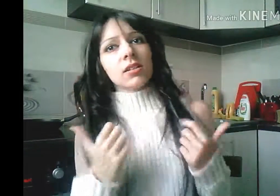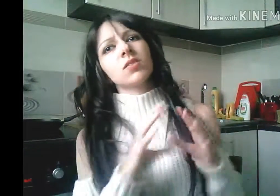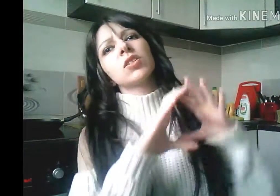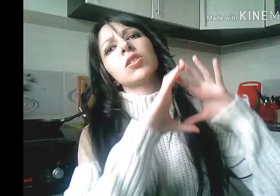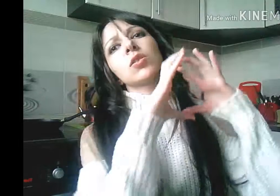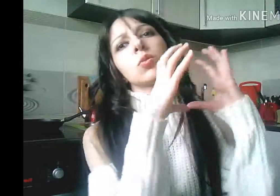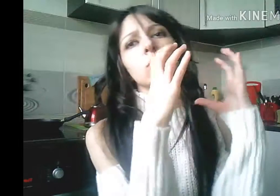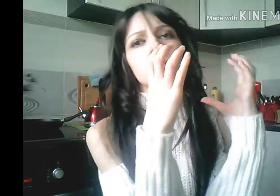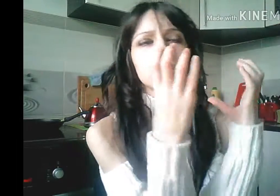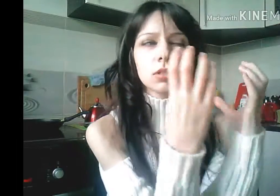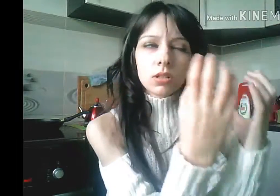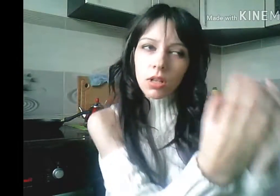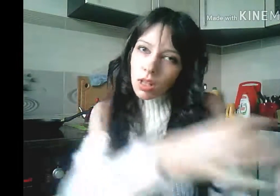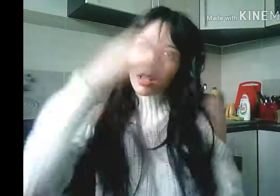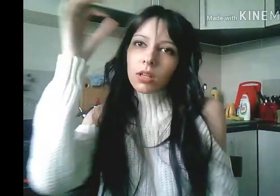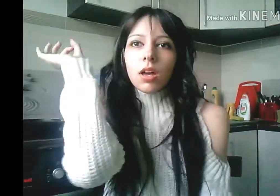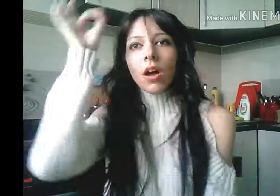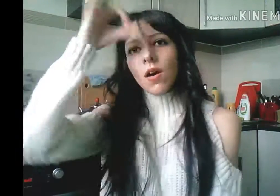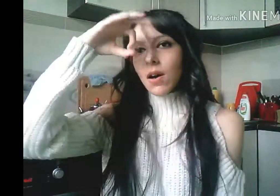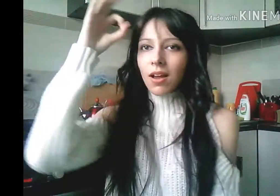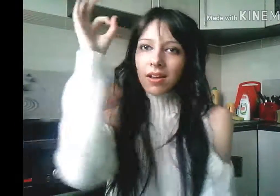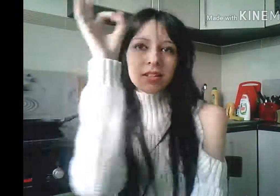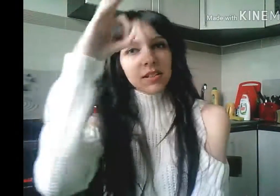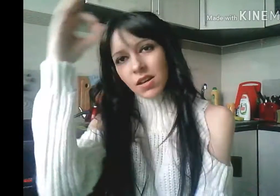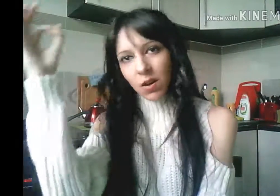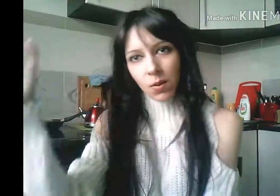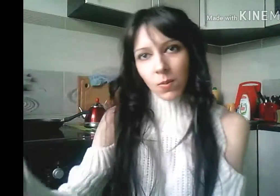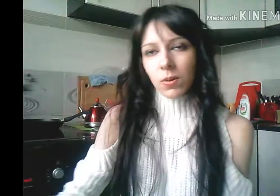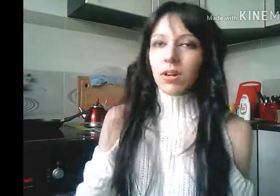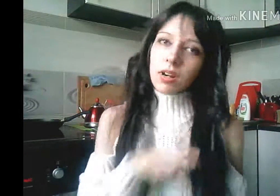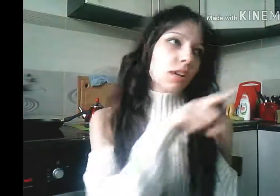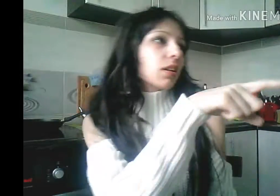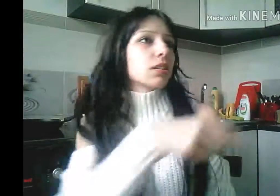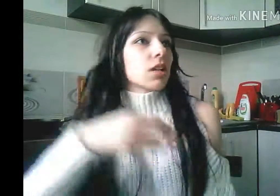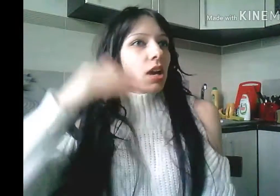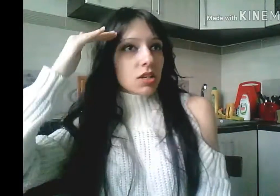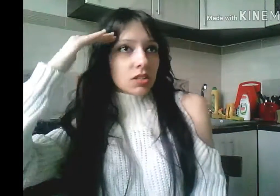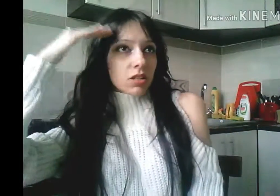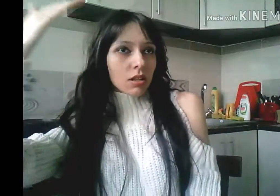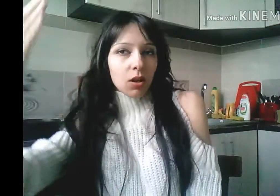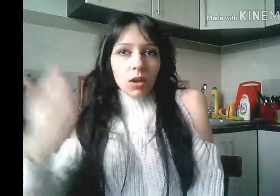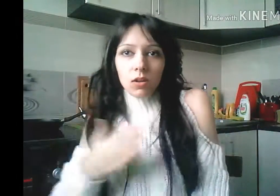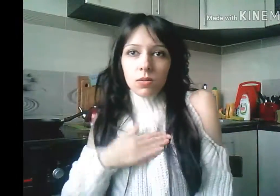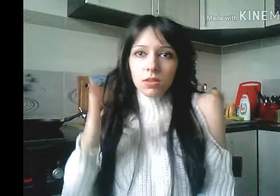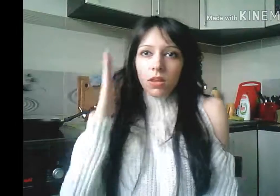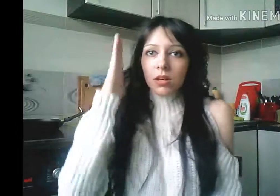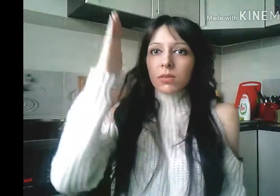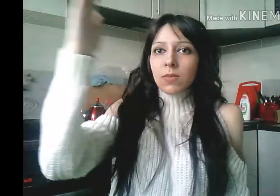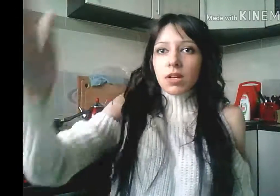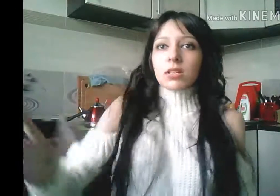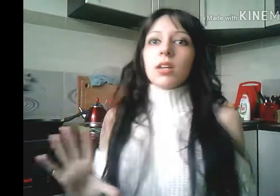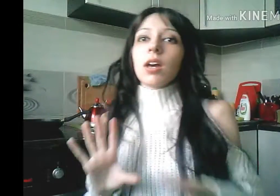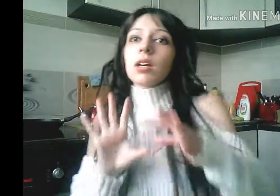lives in a world so unaware Does she know that my